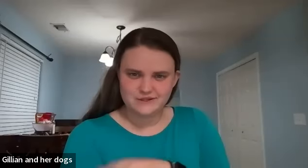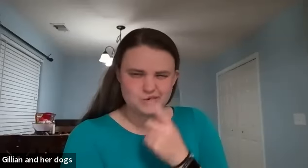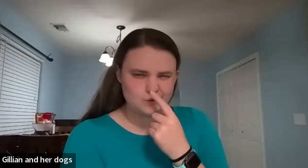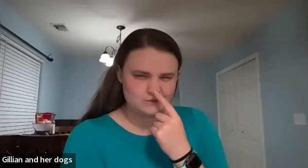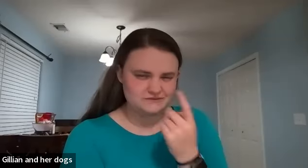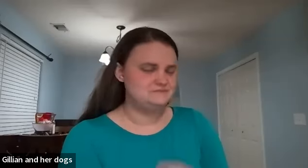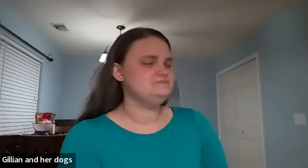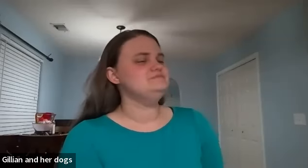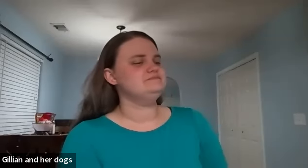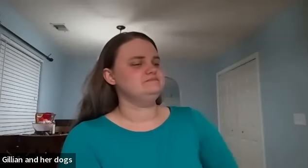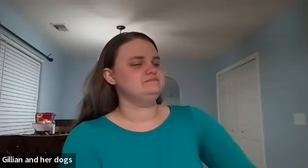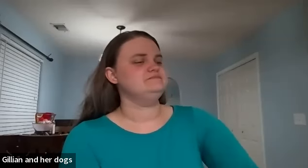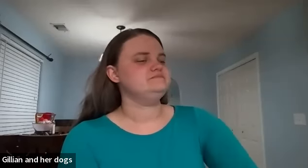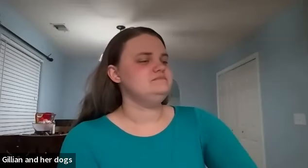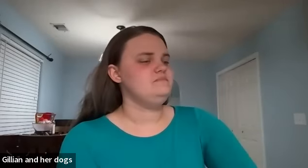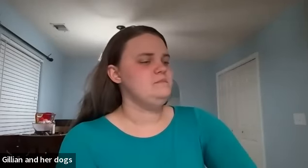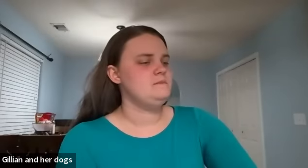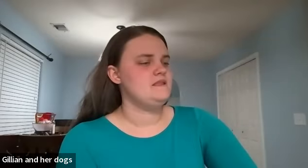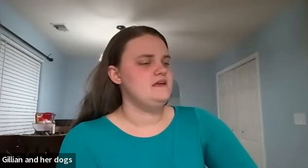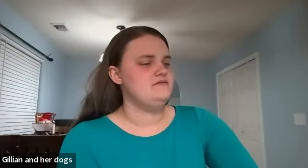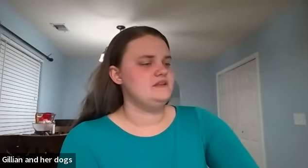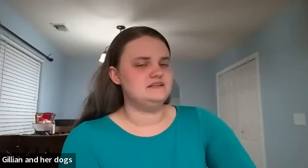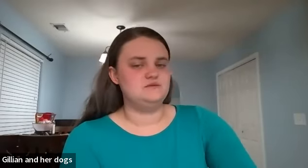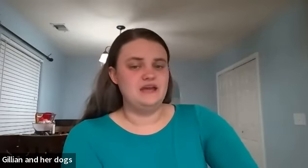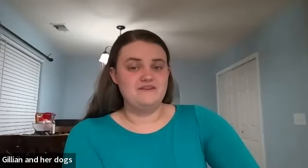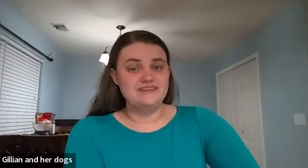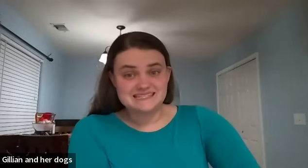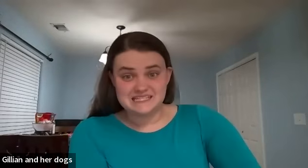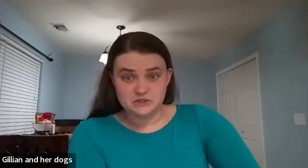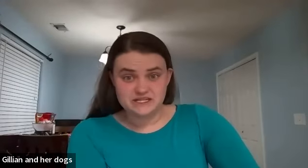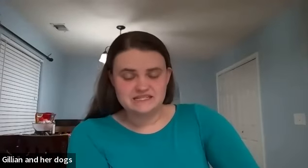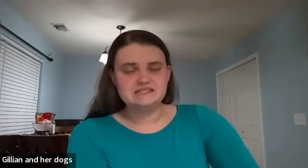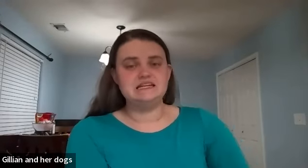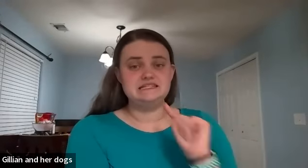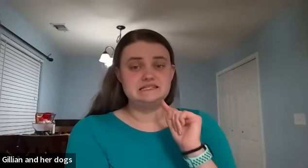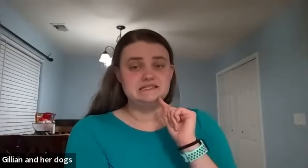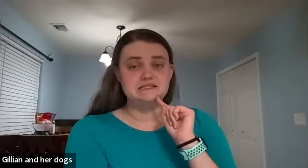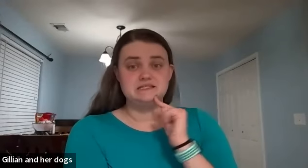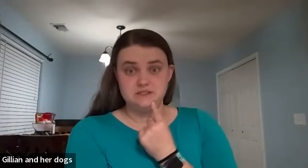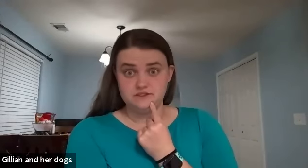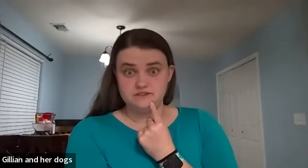nosy the next one we have is serious and it's serious